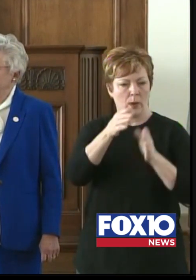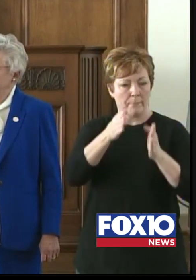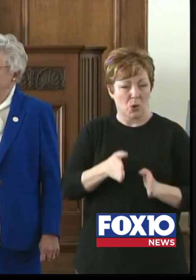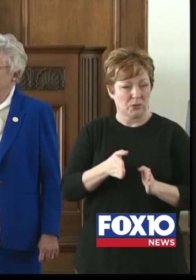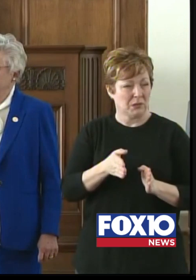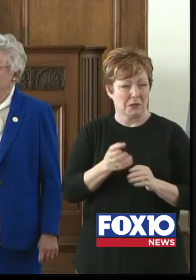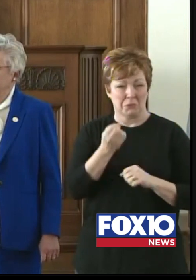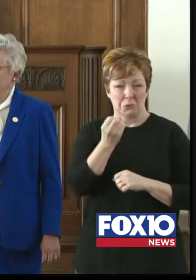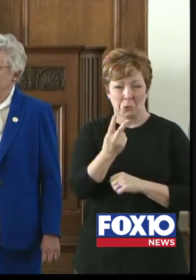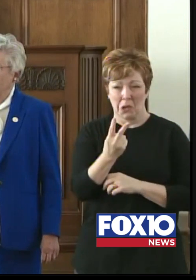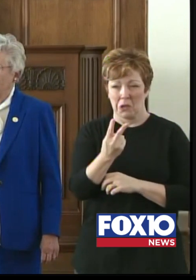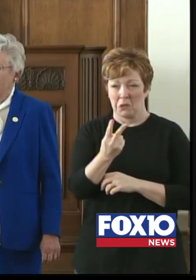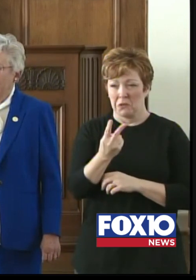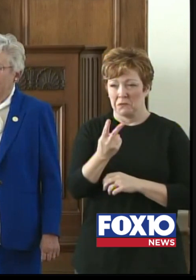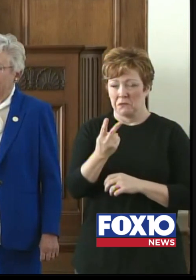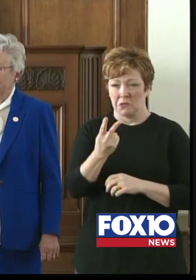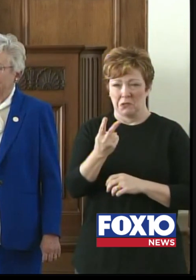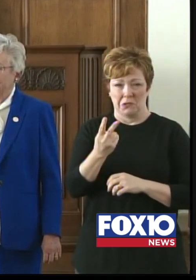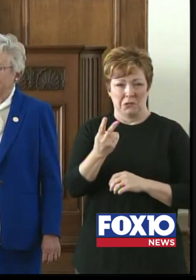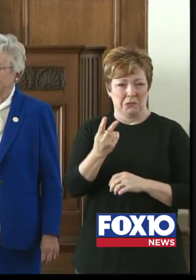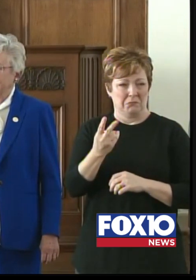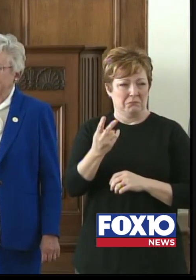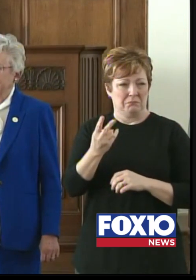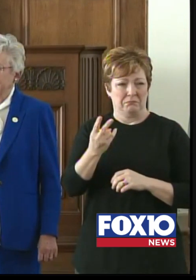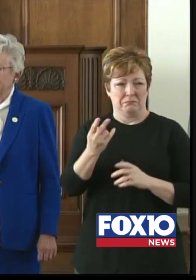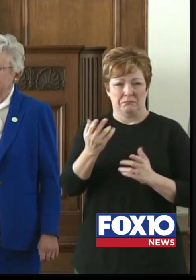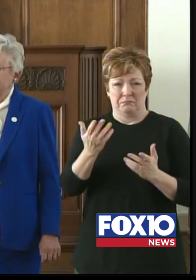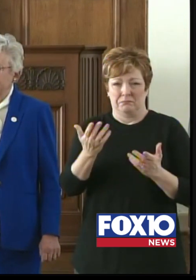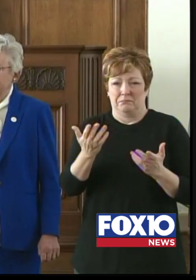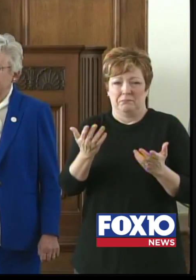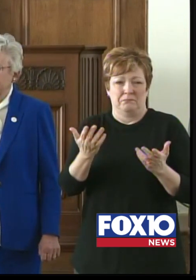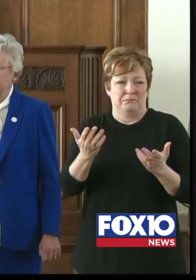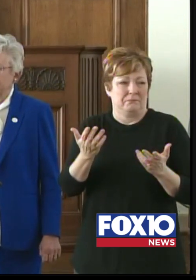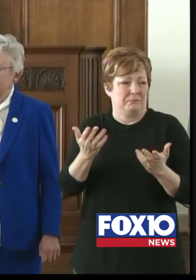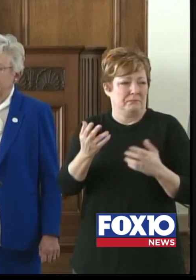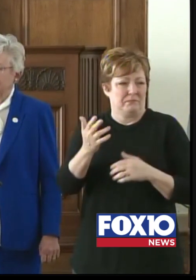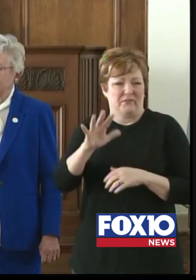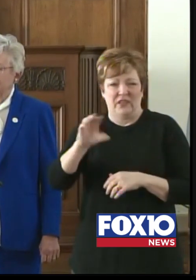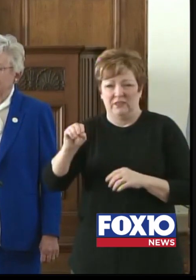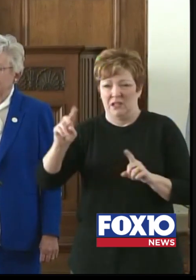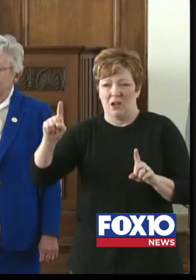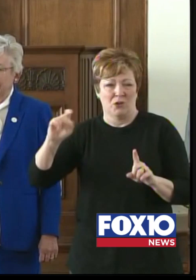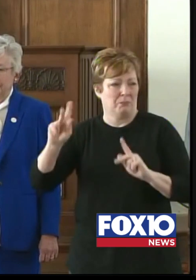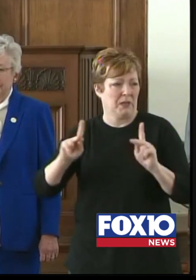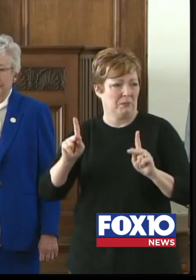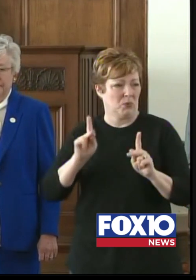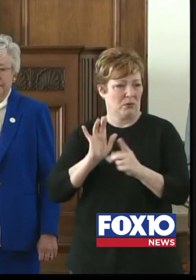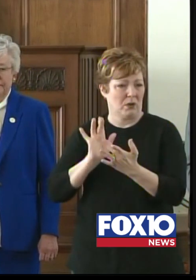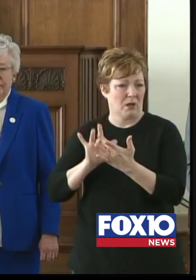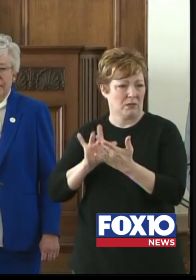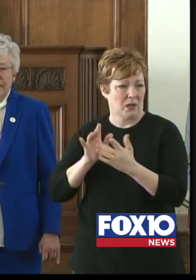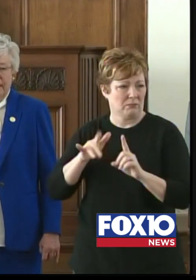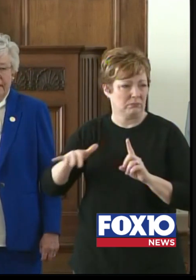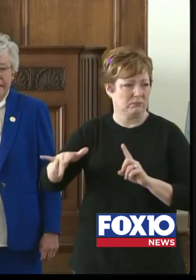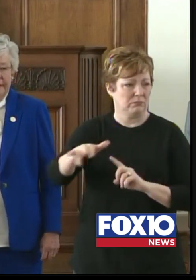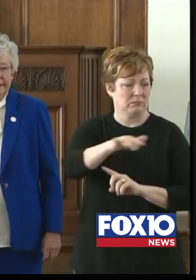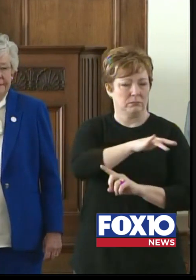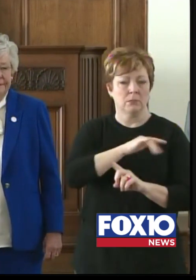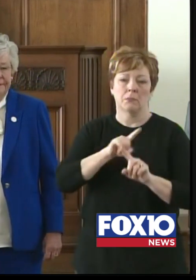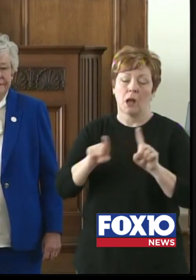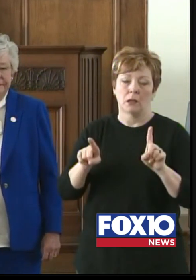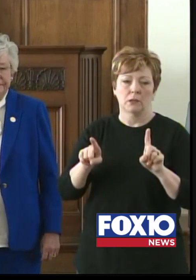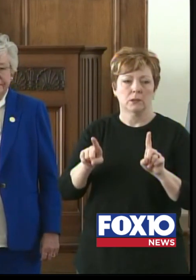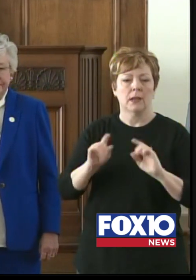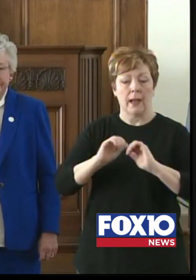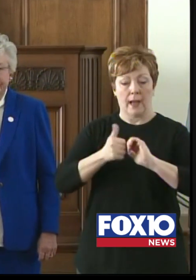or scores of contacts that need to be traced. So what all states have identified is that the way really to get ahead of this